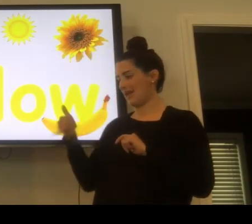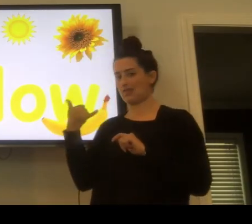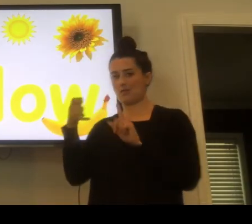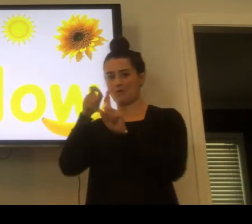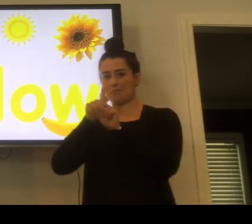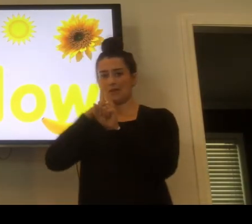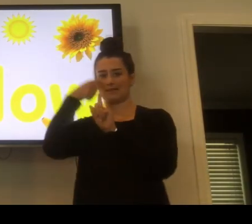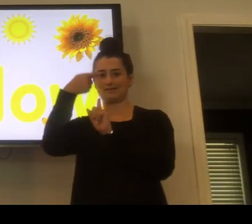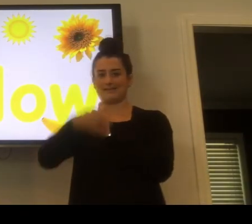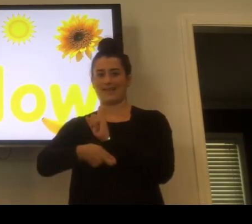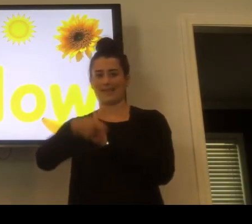And yellow bananas.